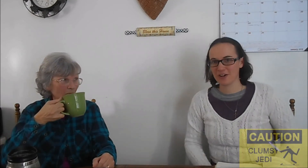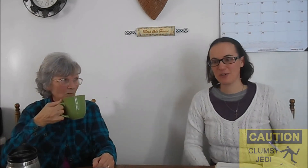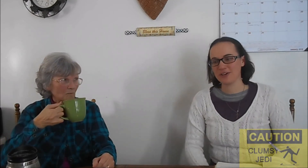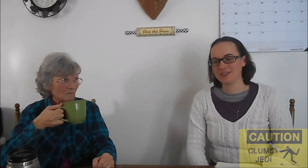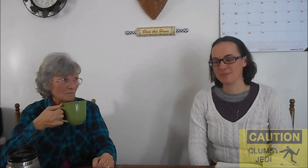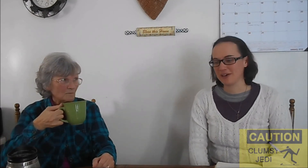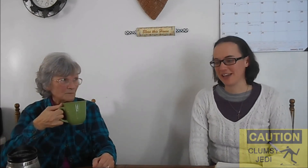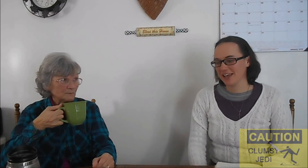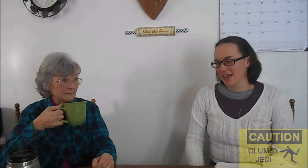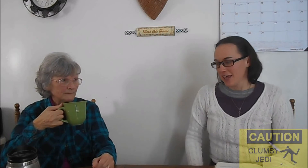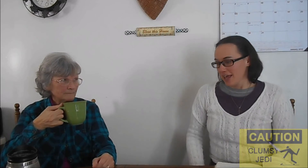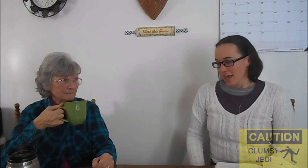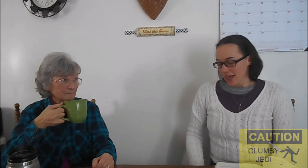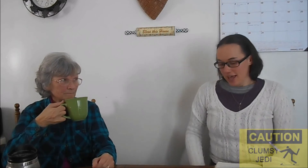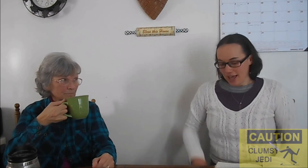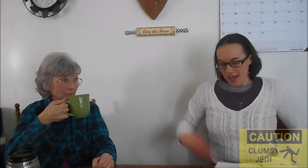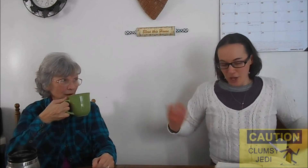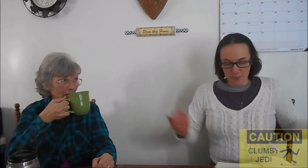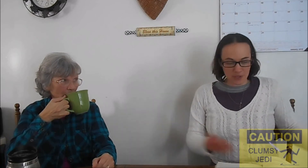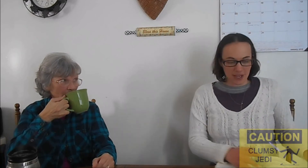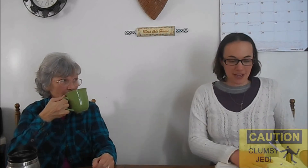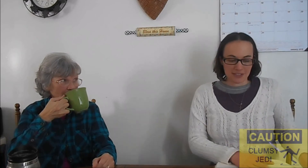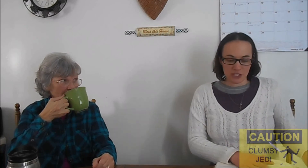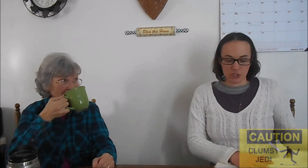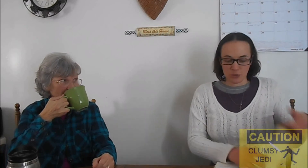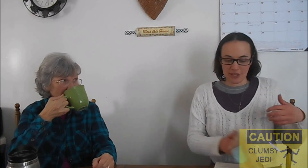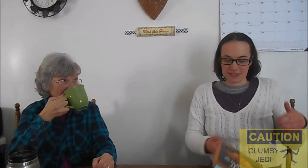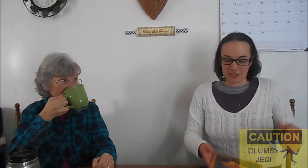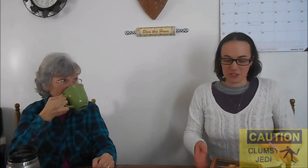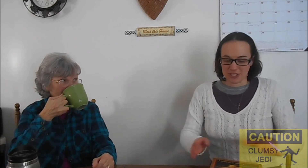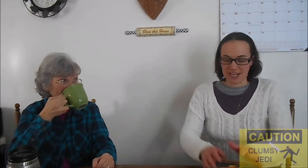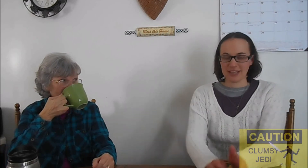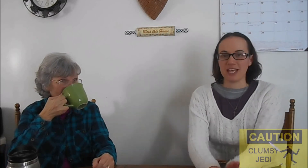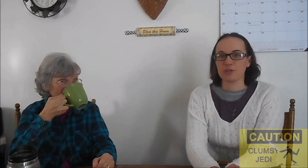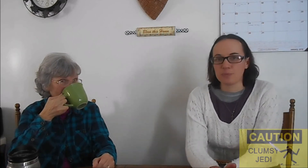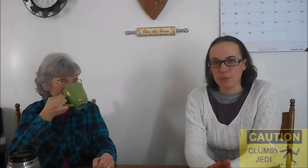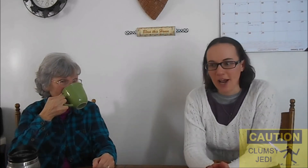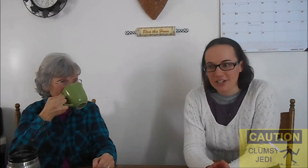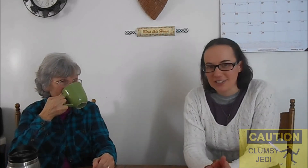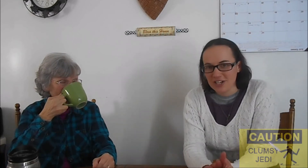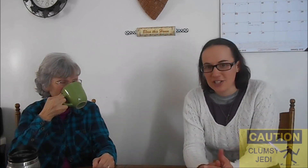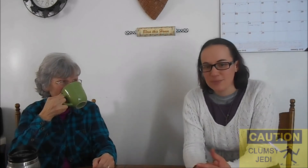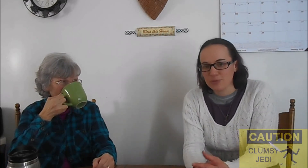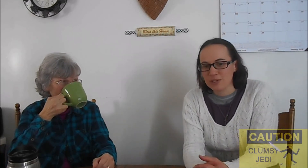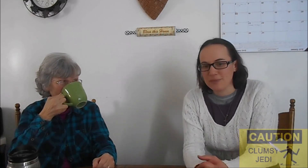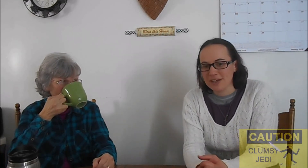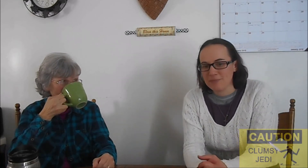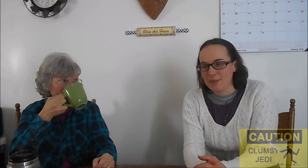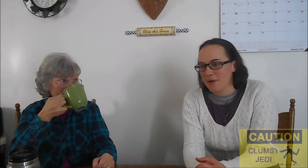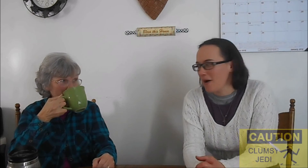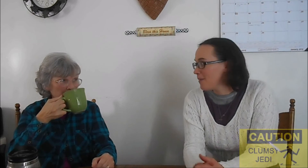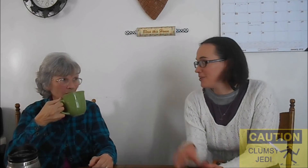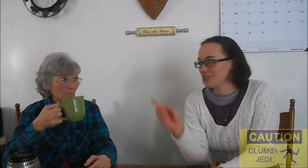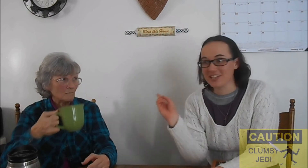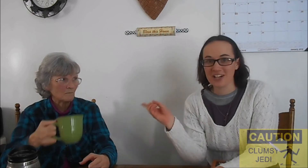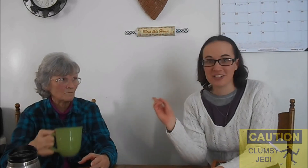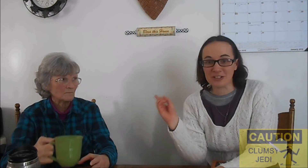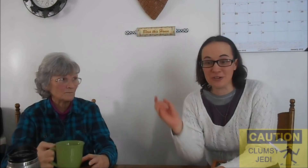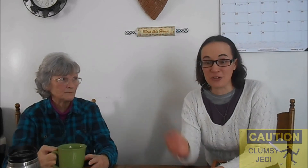noise. But... I hope you guys enjoyed this little sign language practice session between me and my mom. She's actually learned